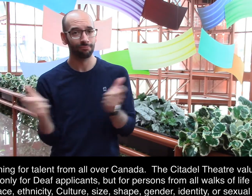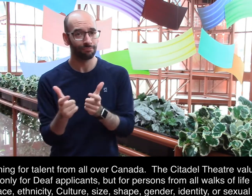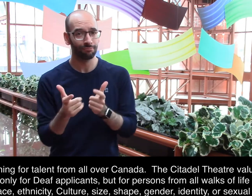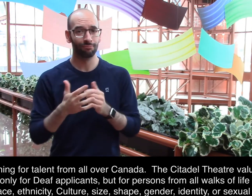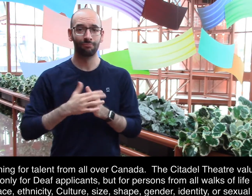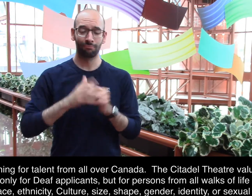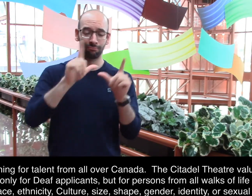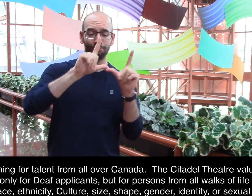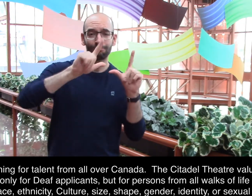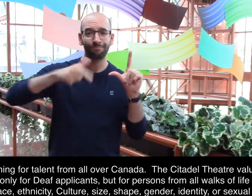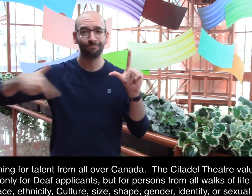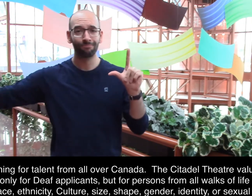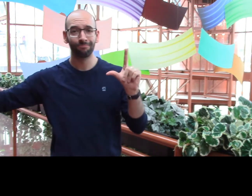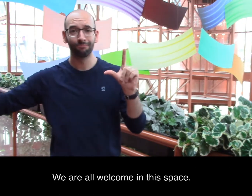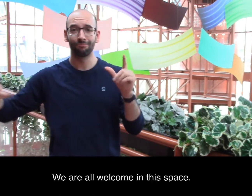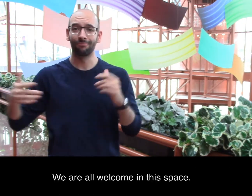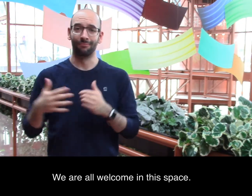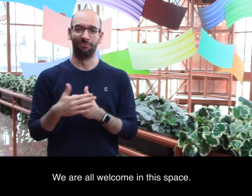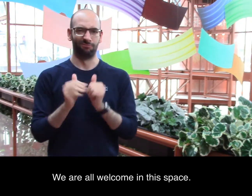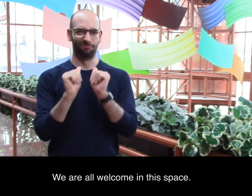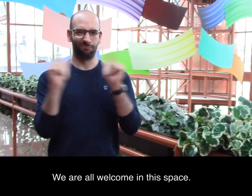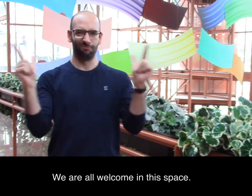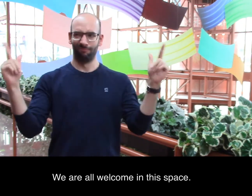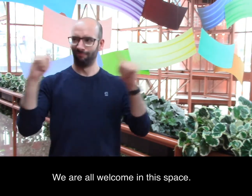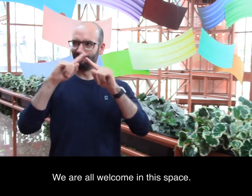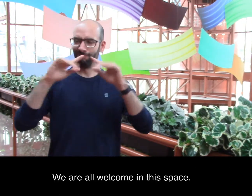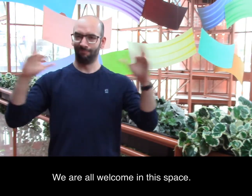sexual preferences. We are all welcome in this space.